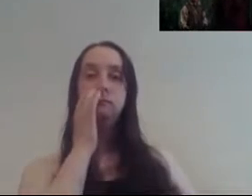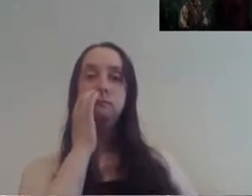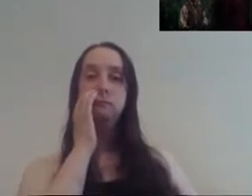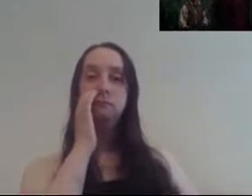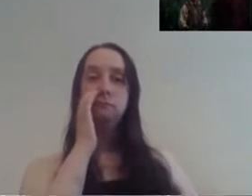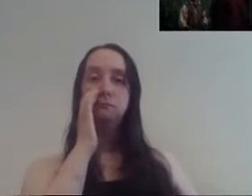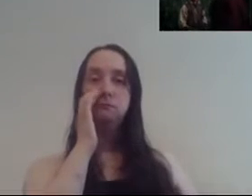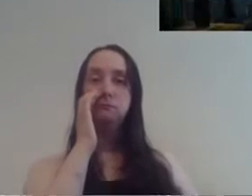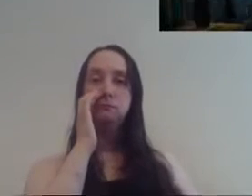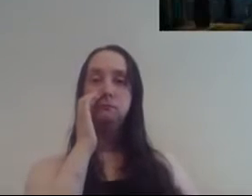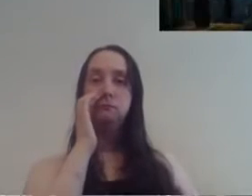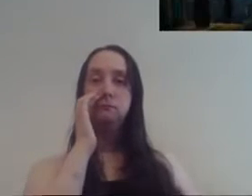Rumpelstiltskin